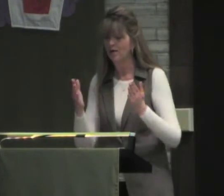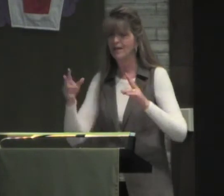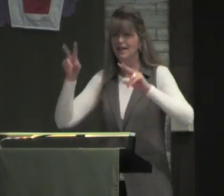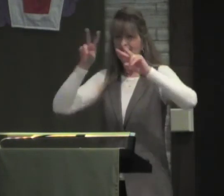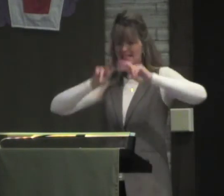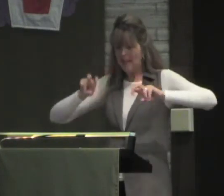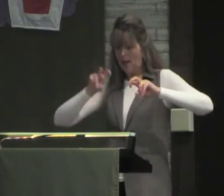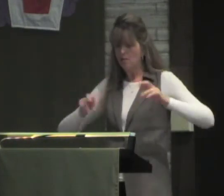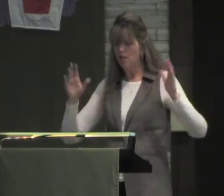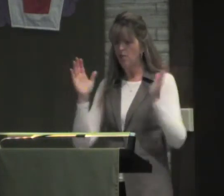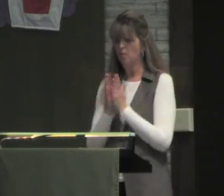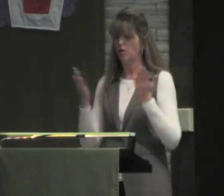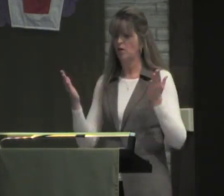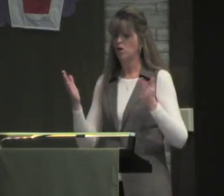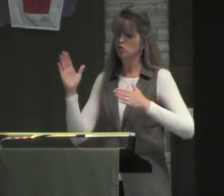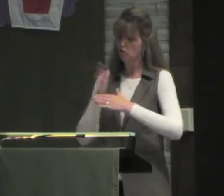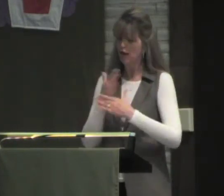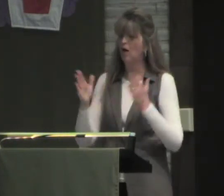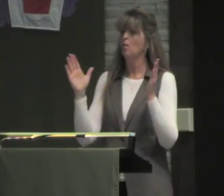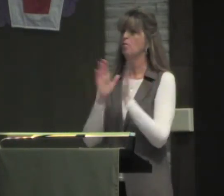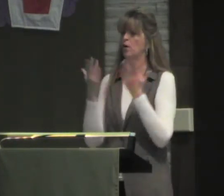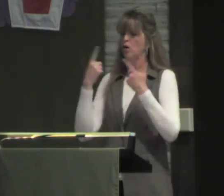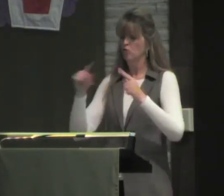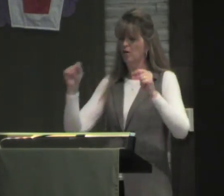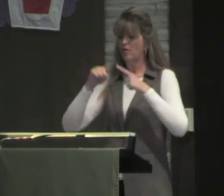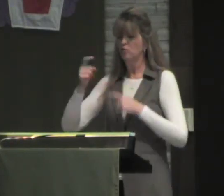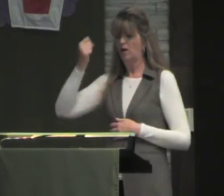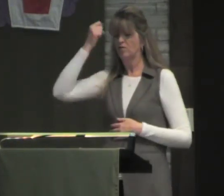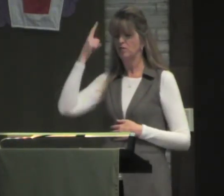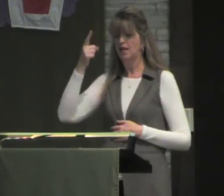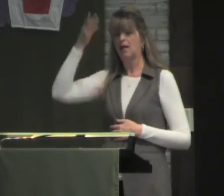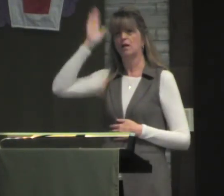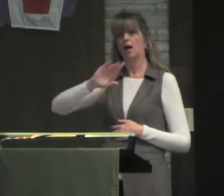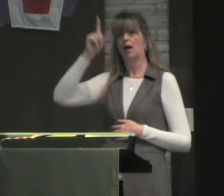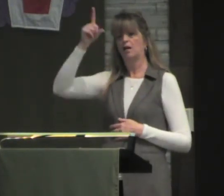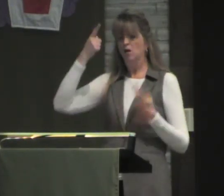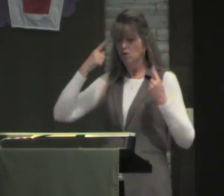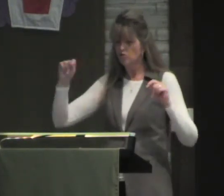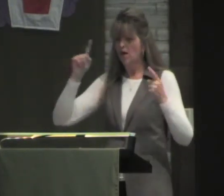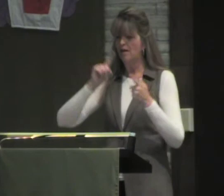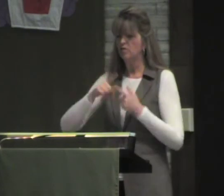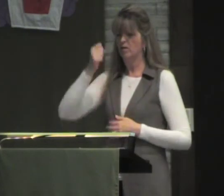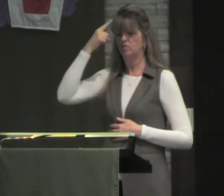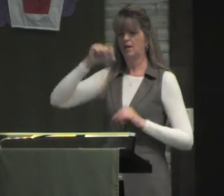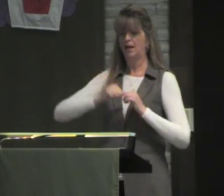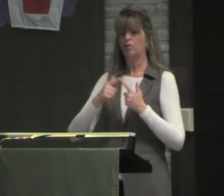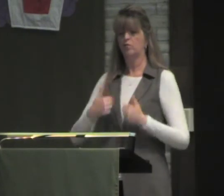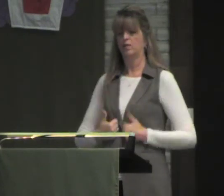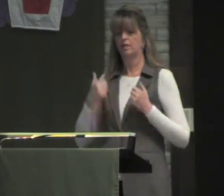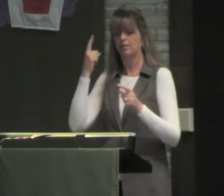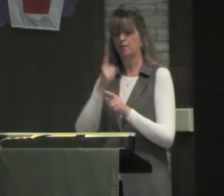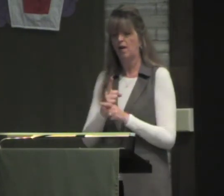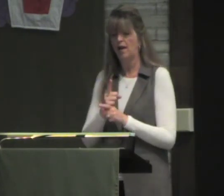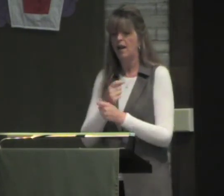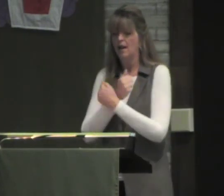this book. Cherry this book. Examine this book. Share this book.